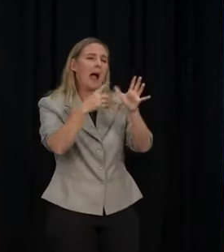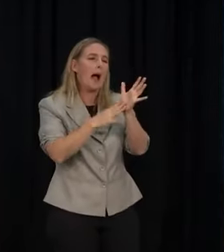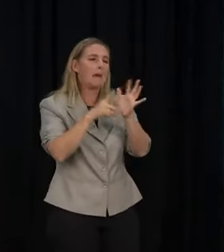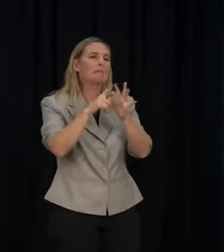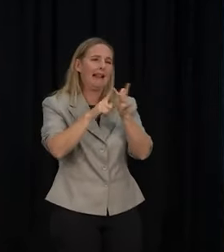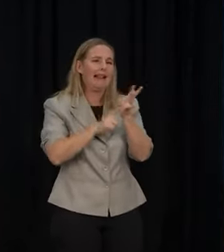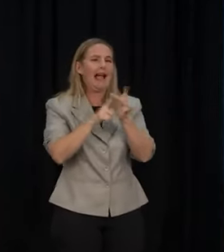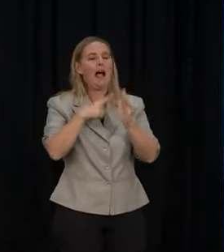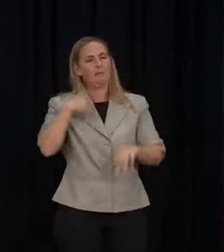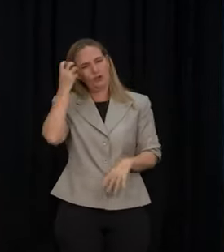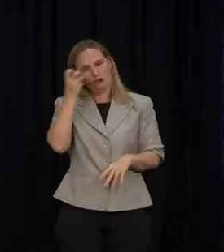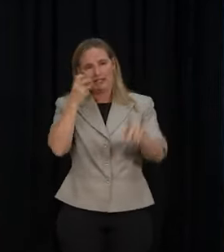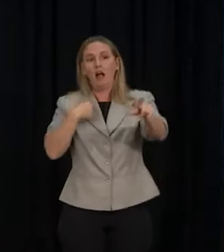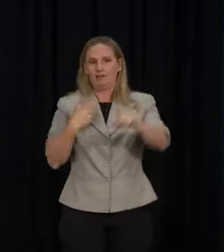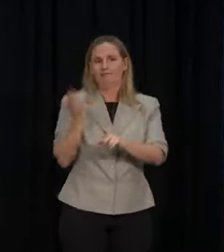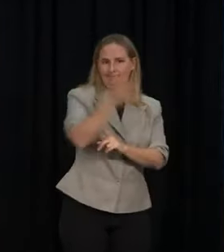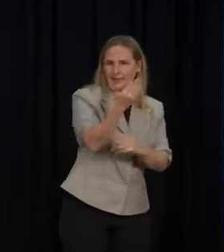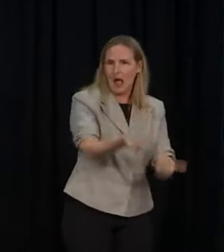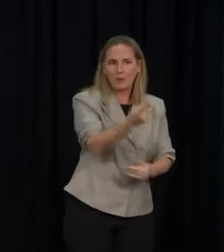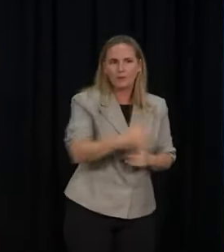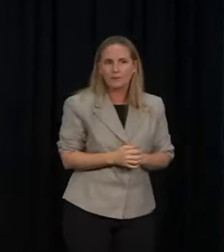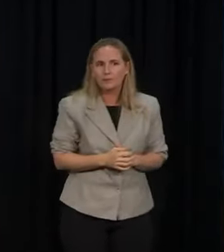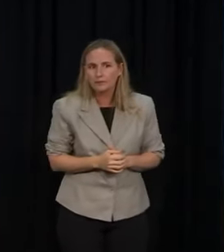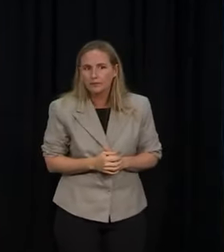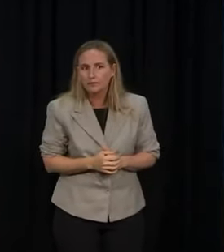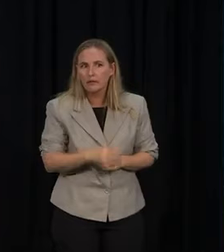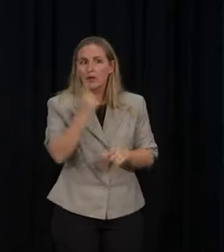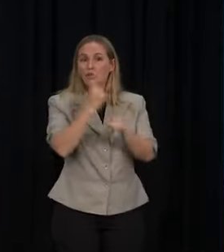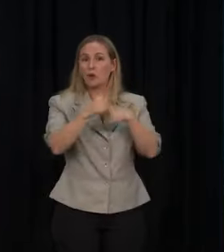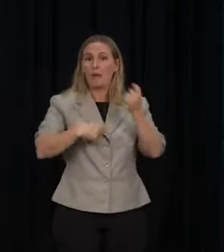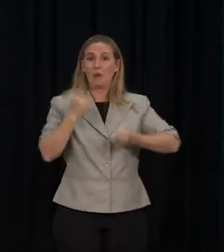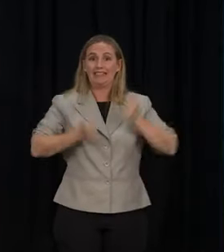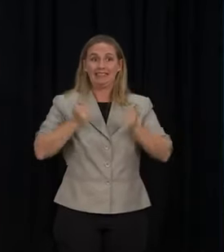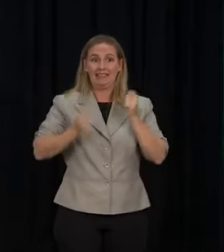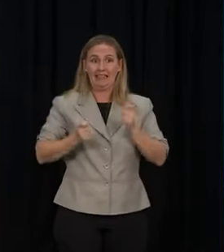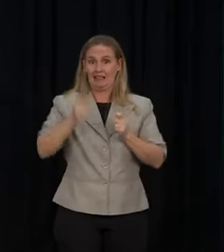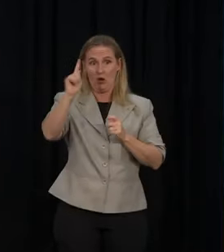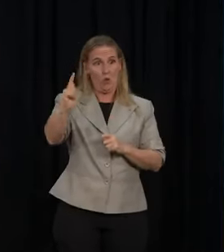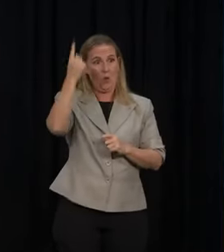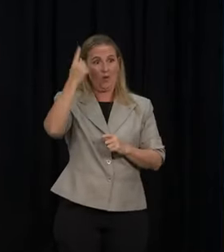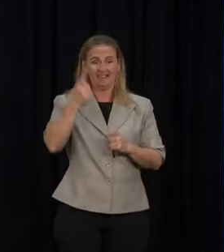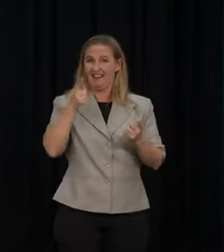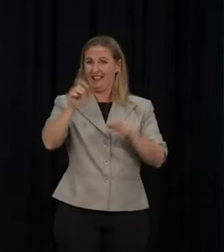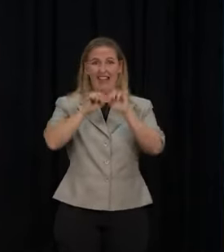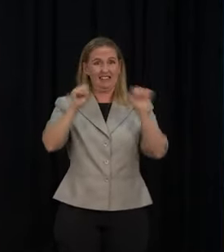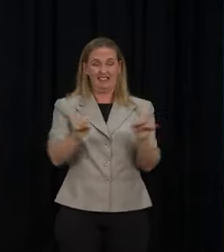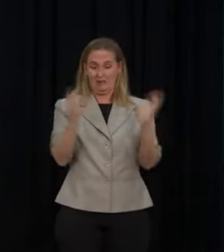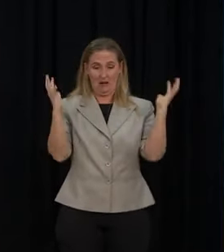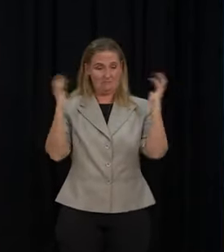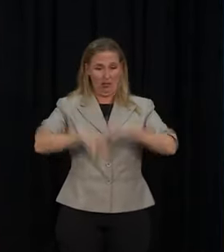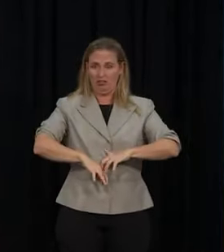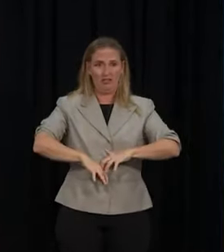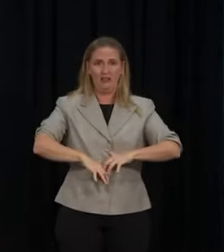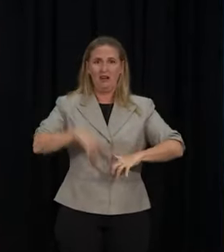welcome to you. Thank you. So just back to the testing. So the testing regime in Auckland has basically collapsed under the weight of cases.